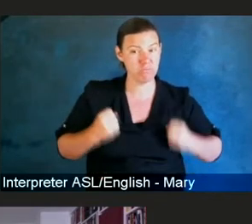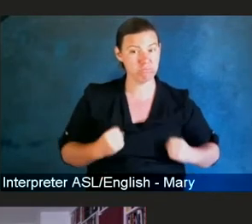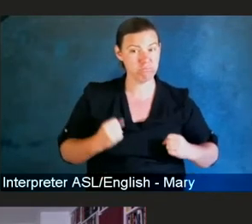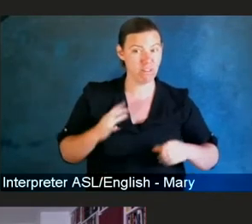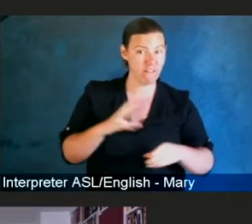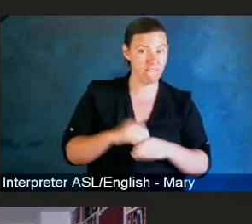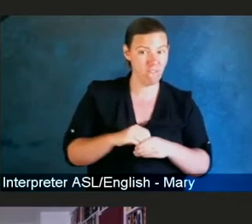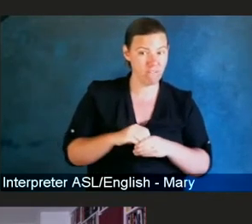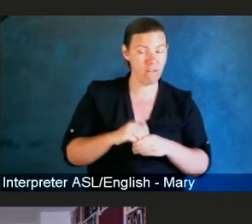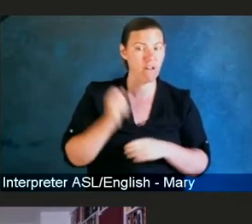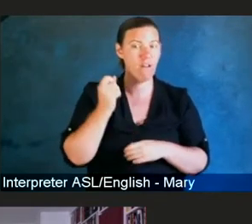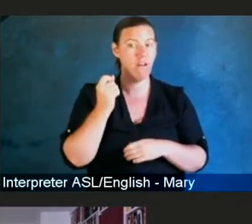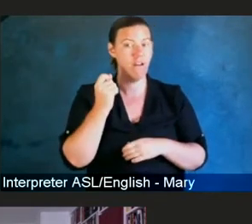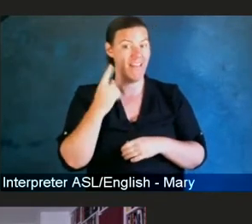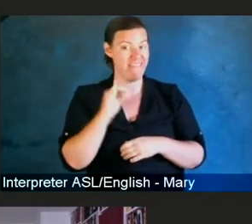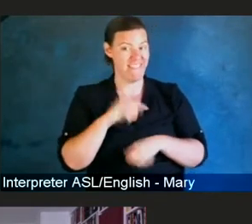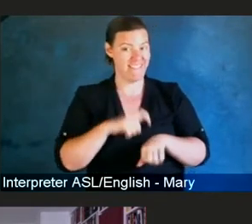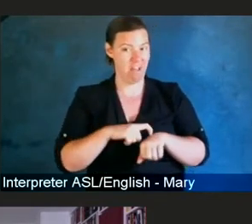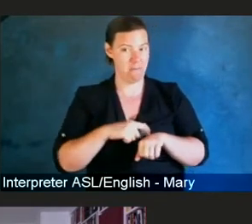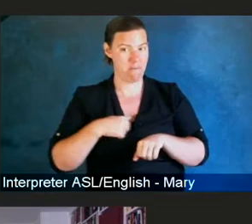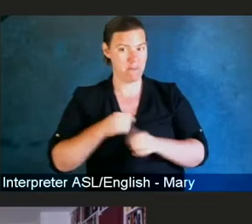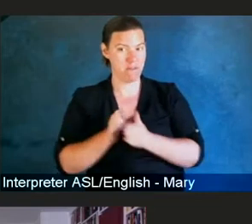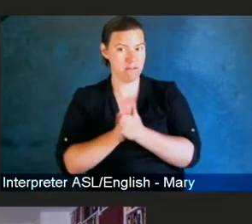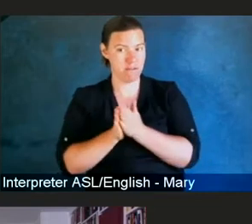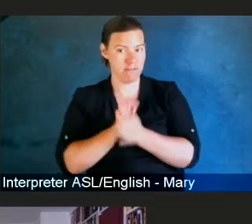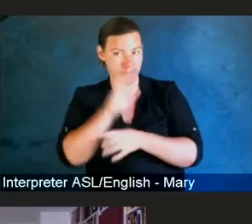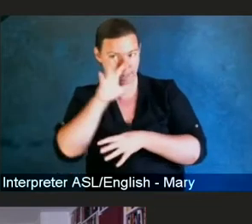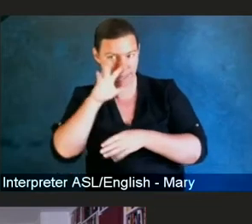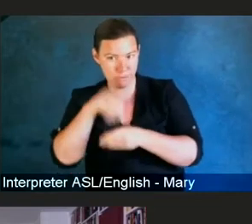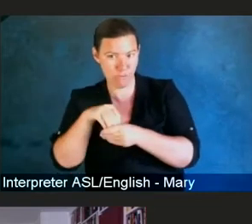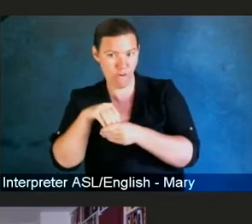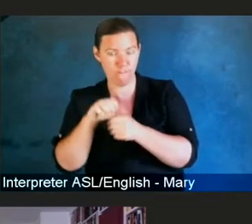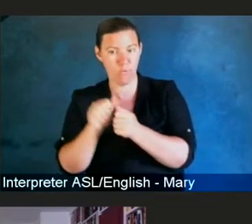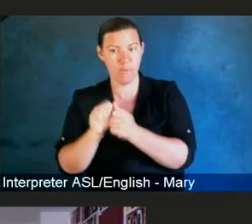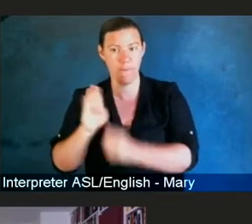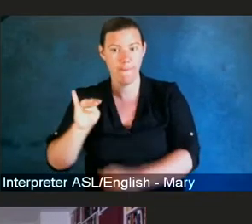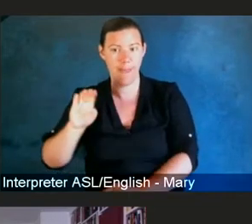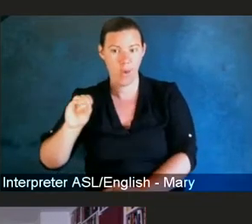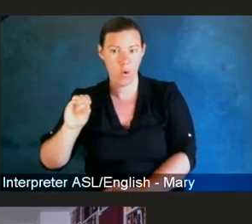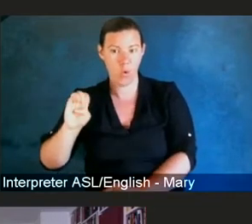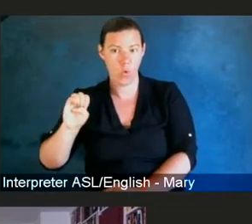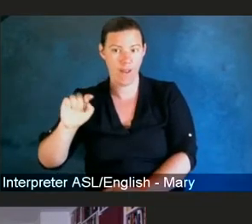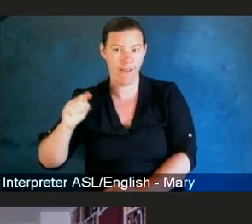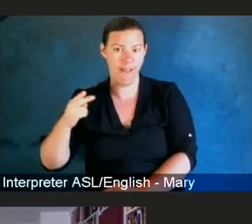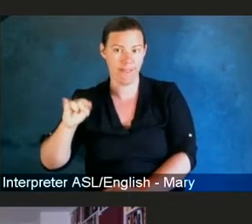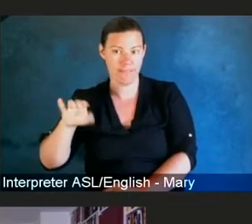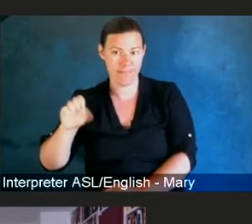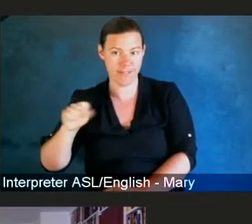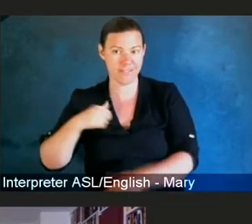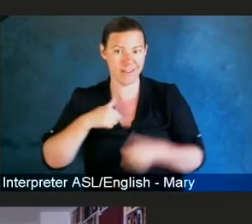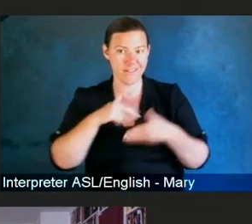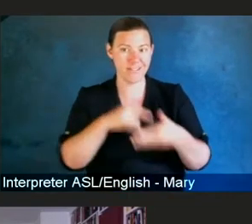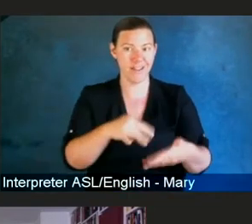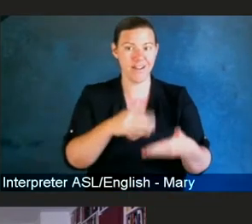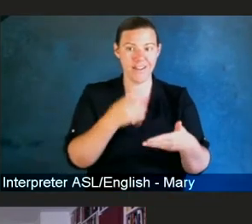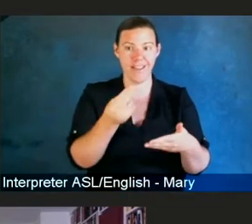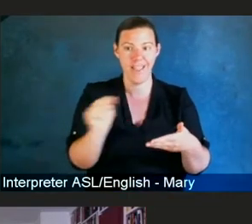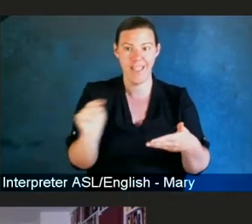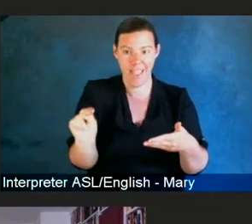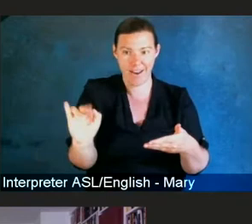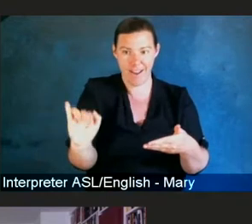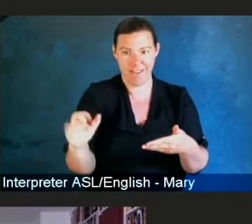bioethics. I had studied at the program at NIH with Zeke Emanuel and Christine Grady,